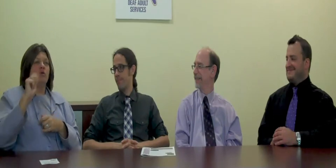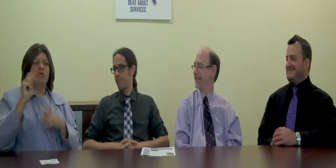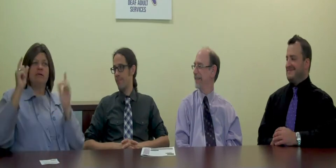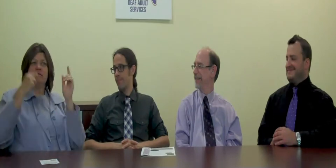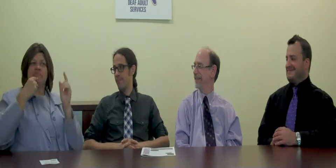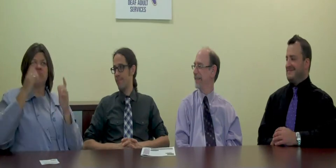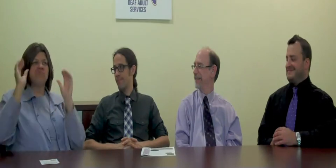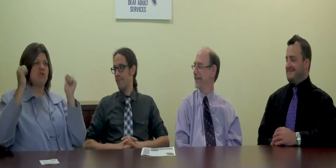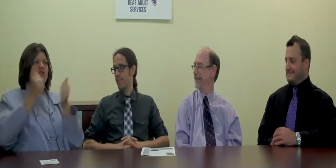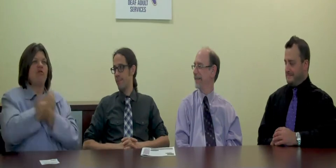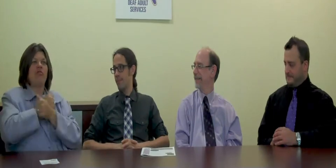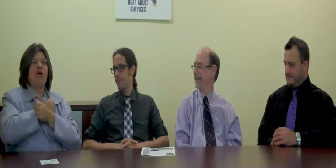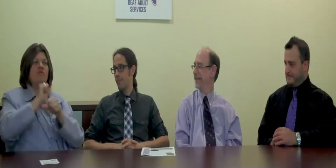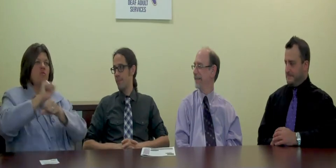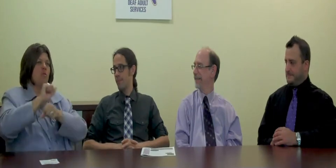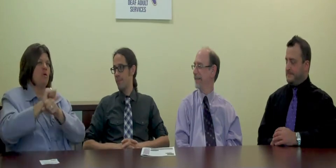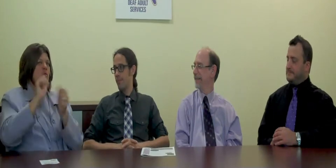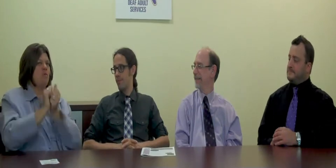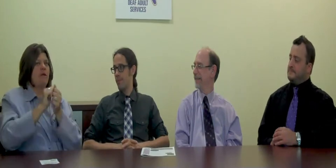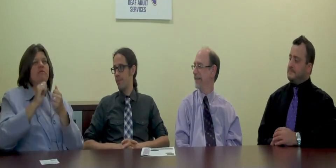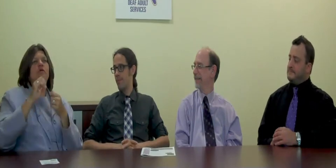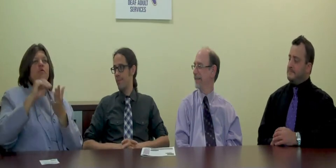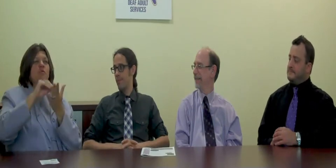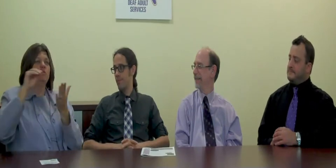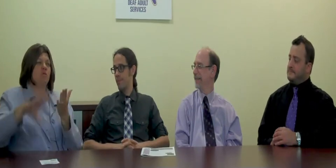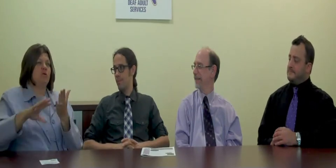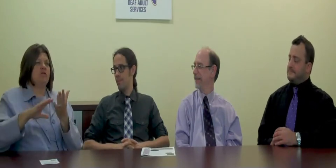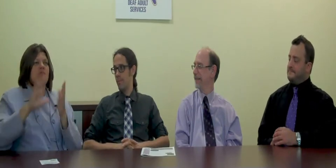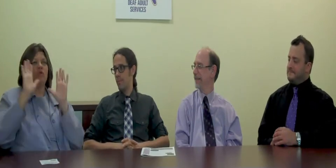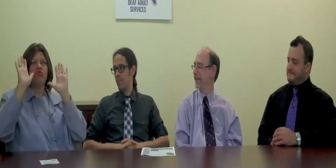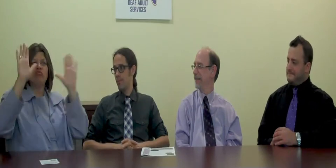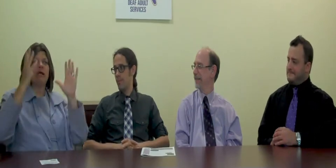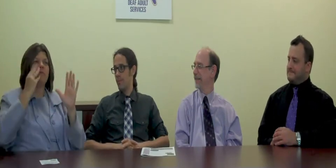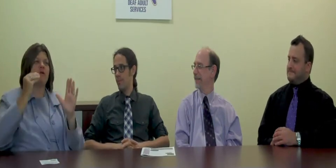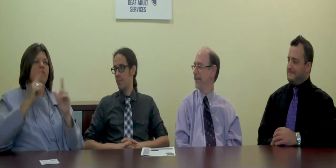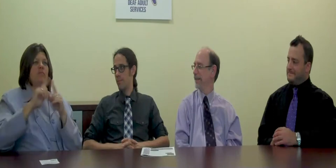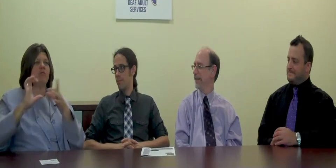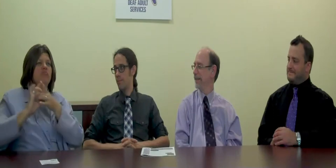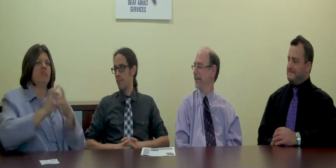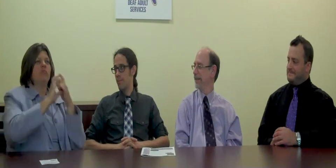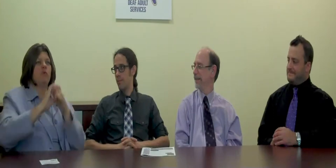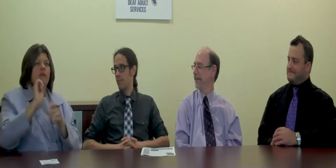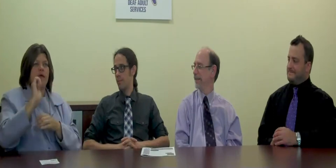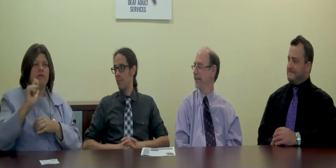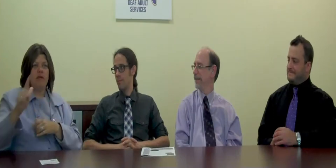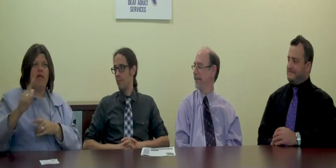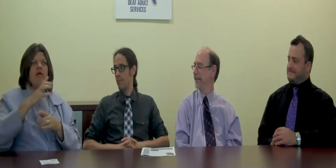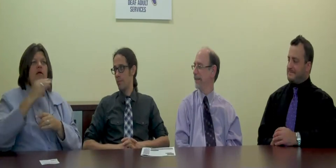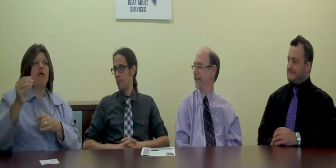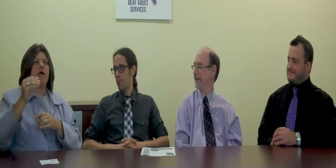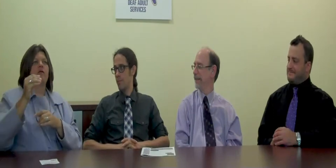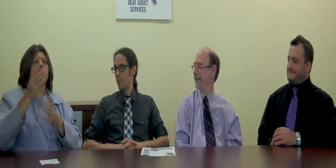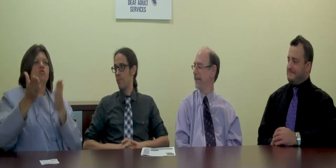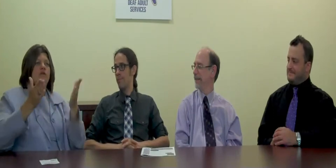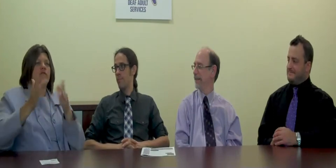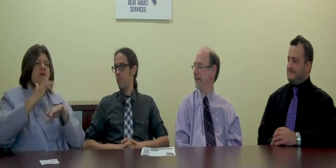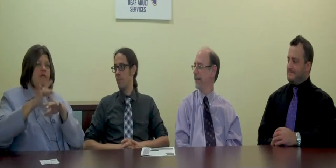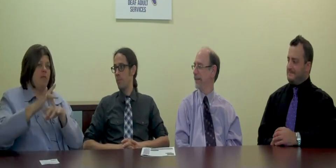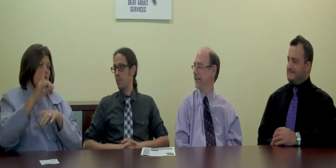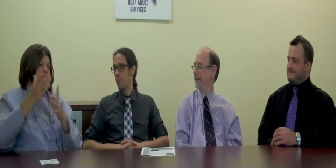She's quoted as saying, I love working with my students. It has really been a great experience for me to connect them with American Sign Language